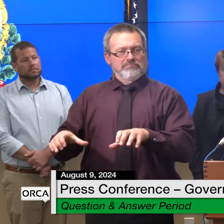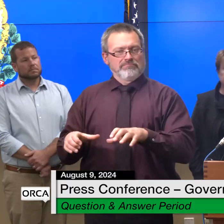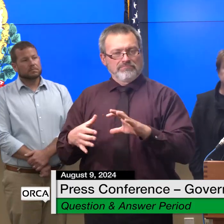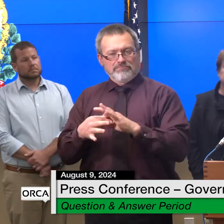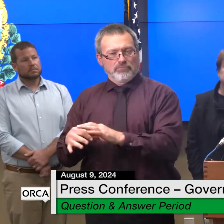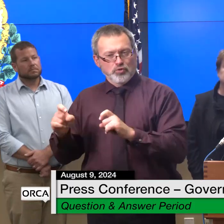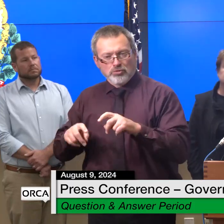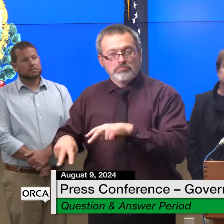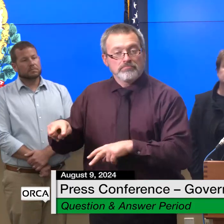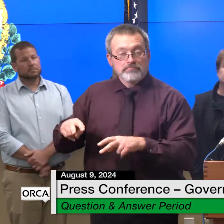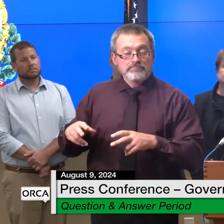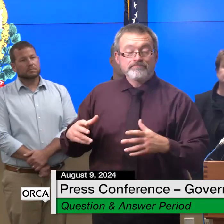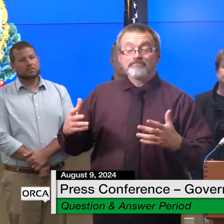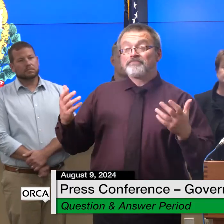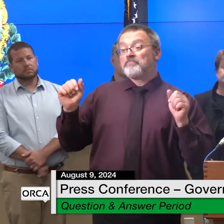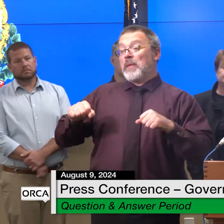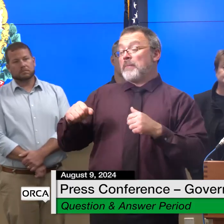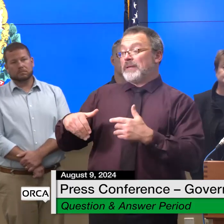next session